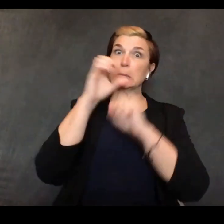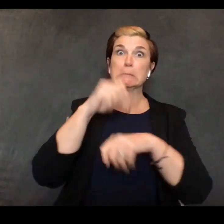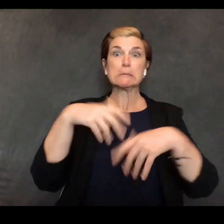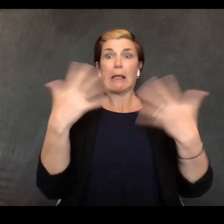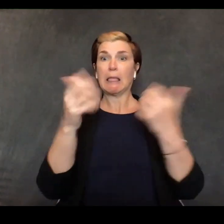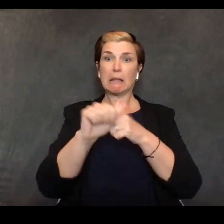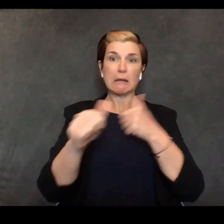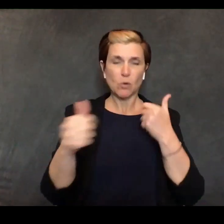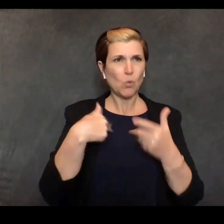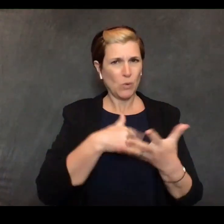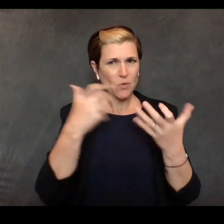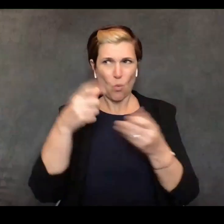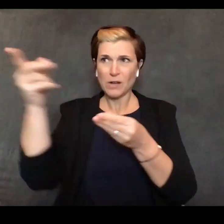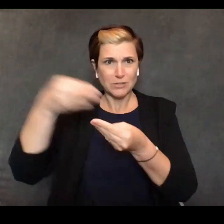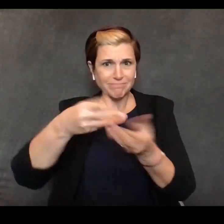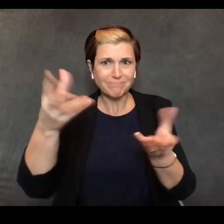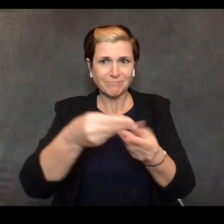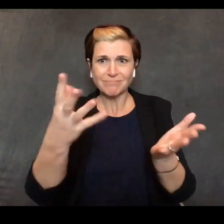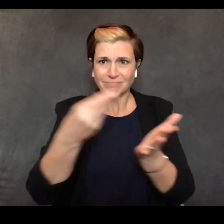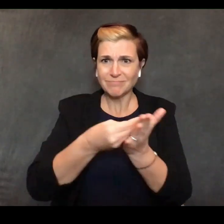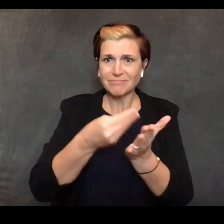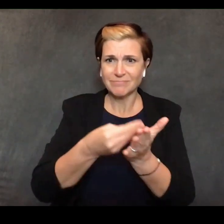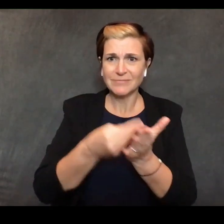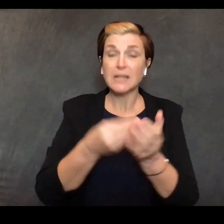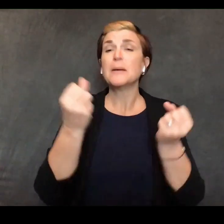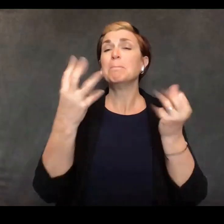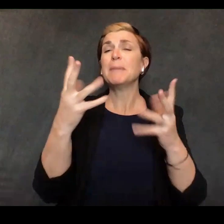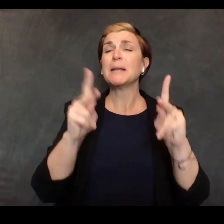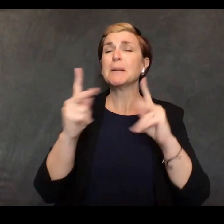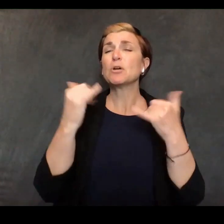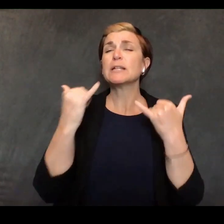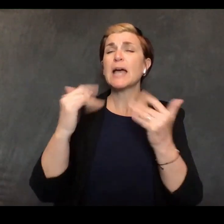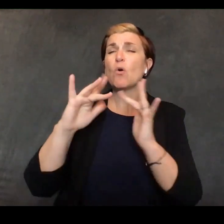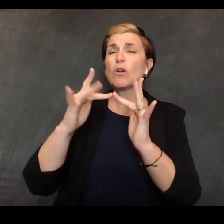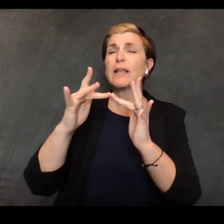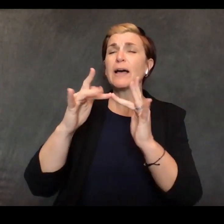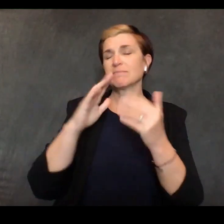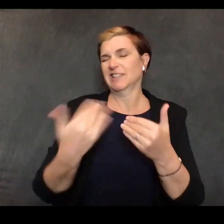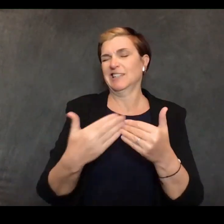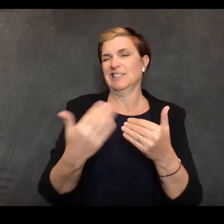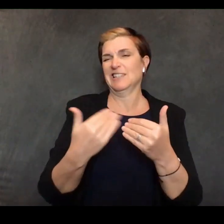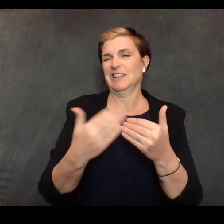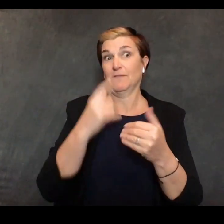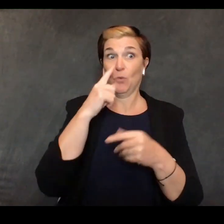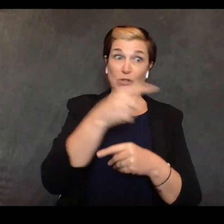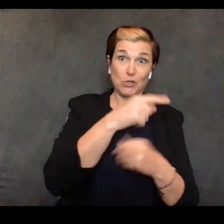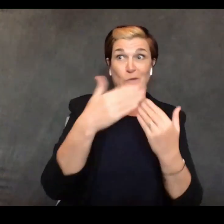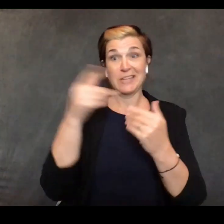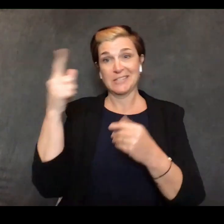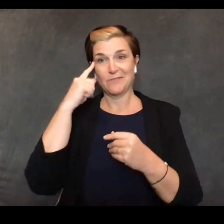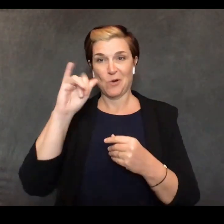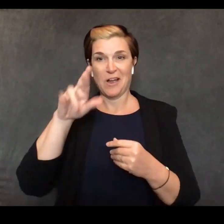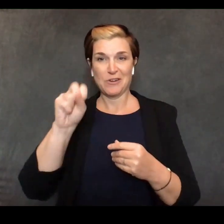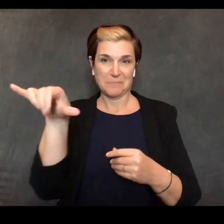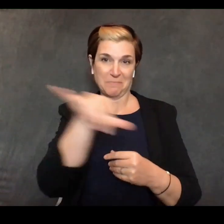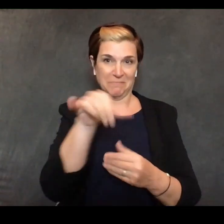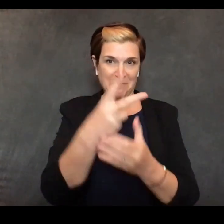many people do this electronically which is easy for them and easy for the irs uh... if you owe a